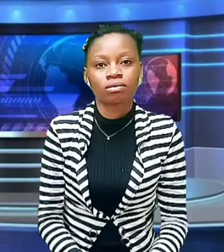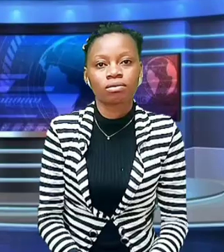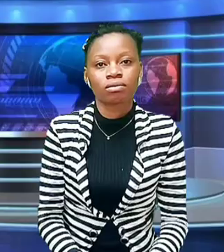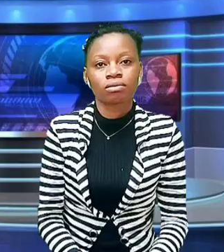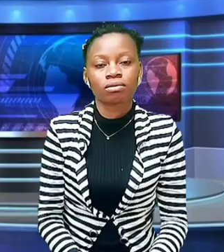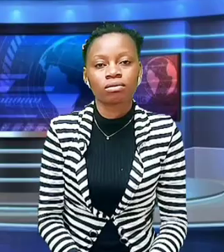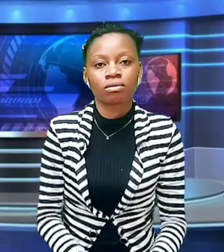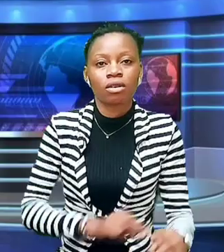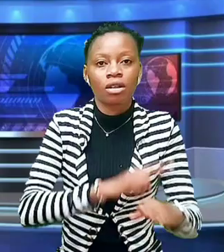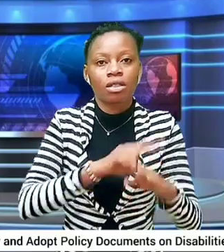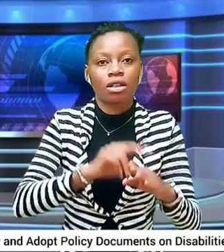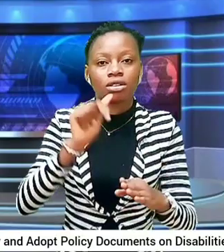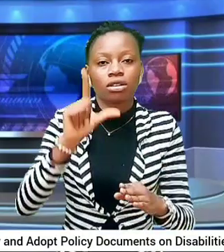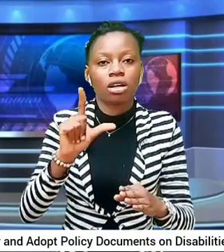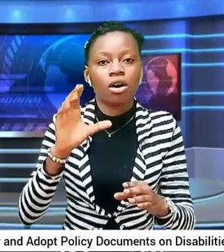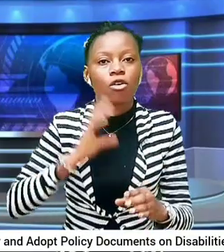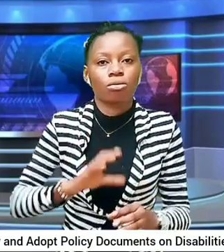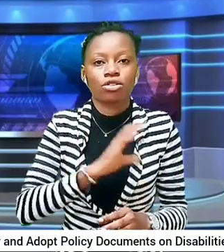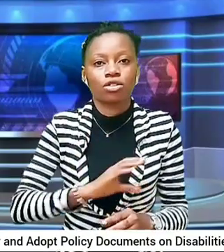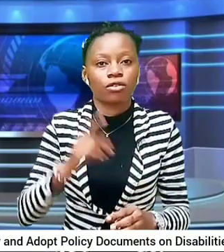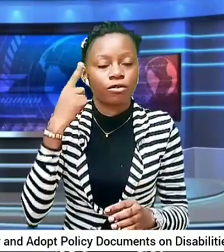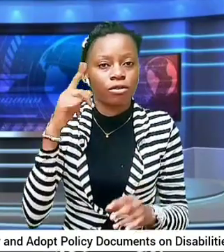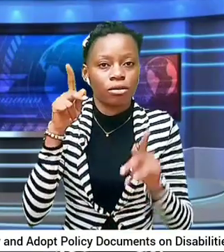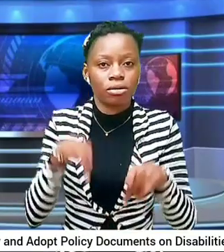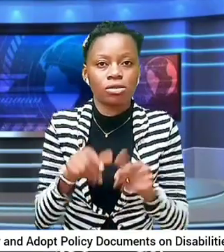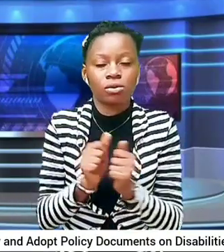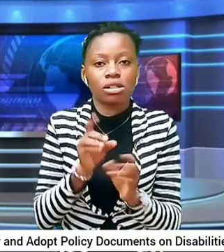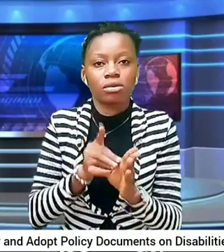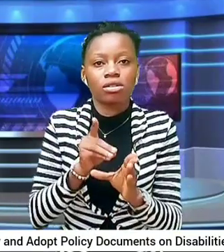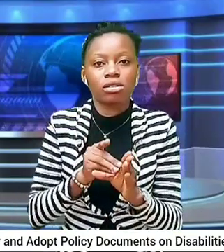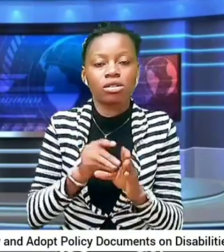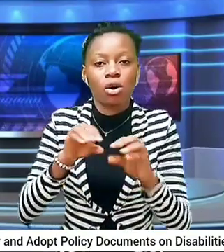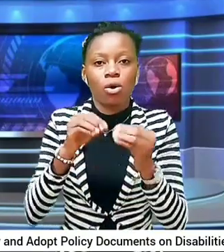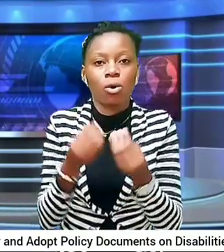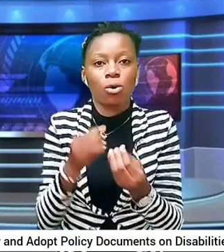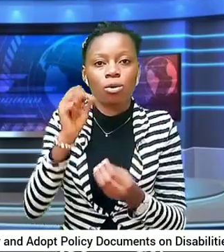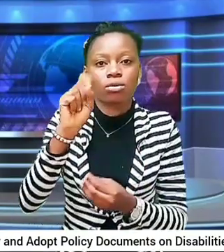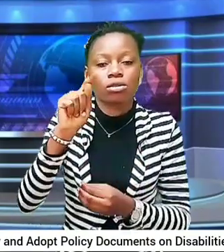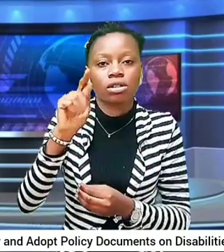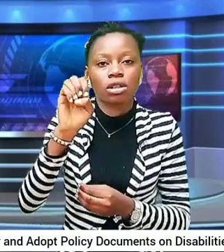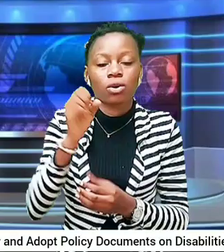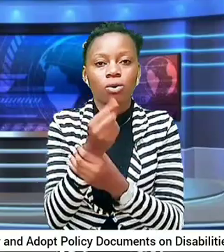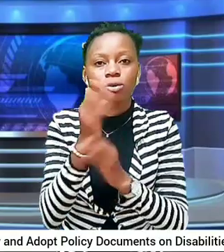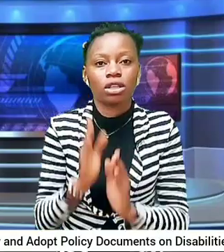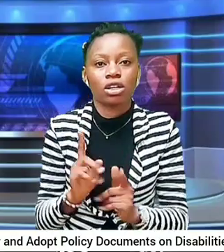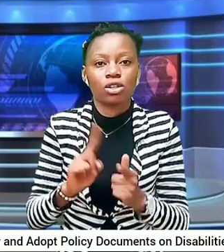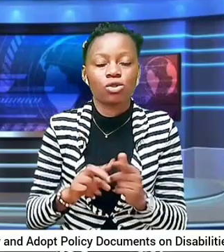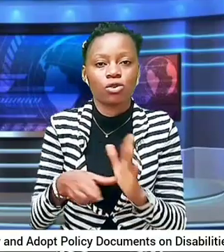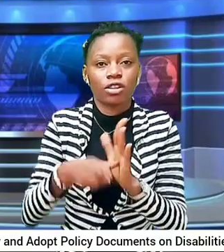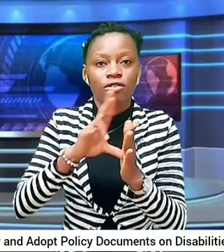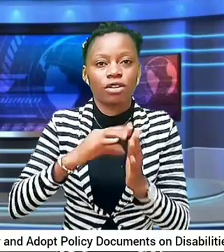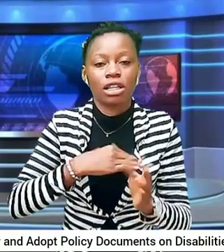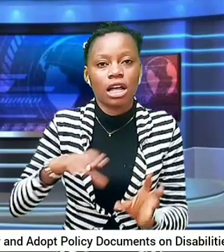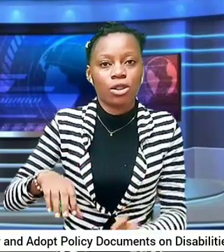national commission for persons with disabilities old stakeholders to review and adopt